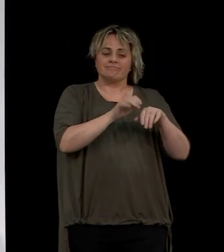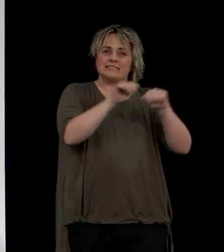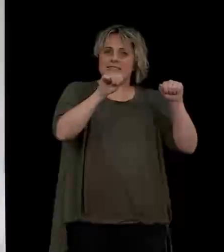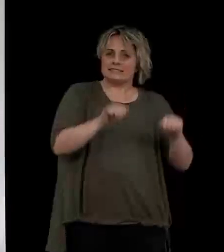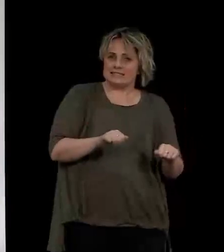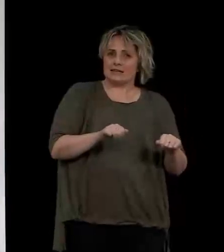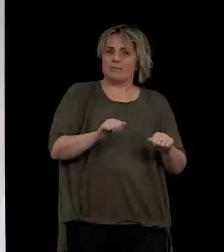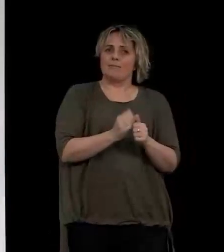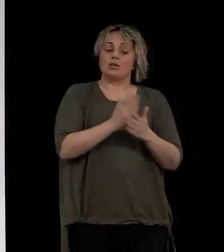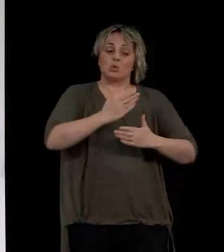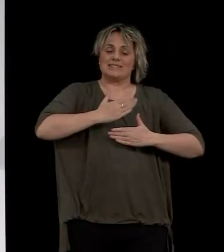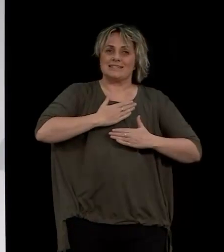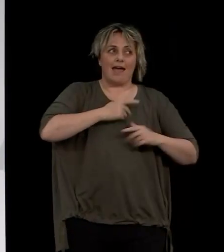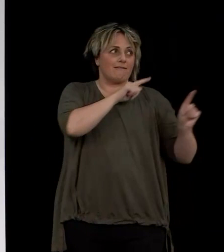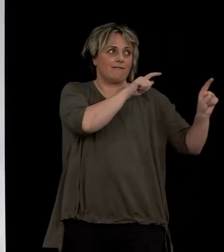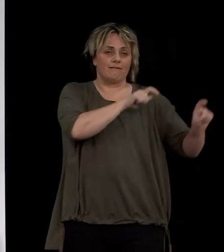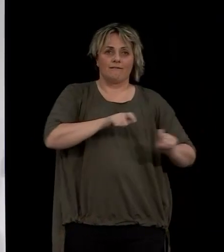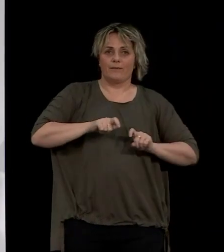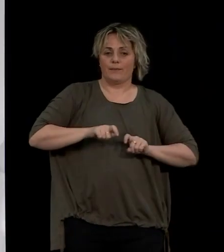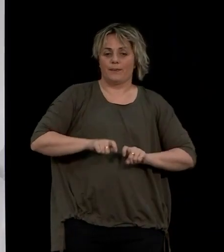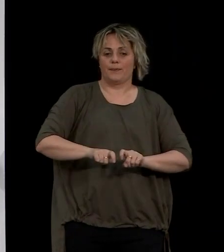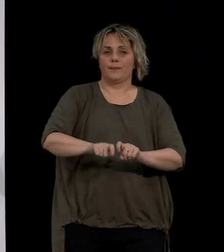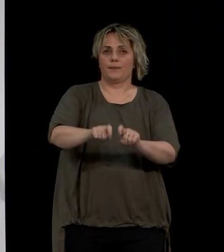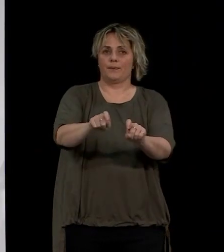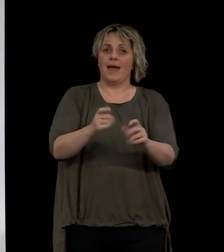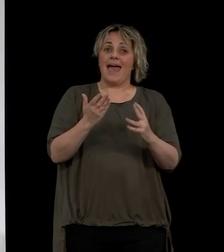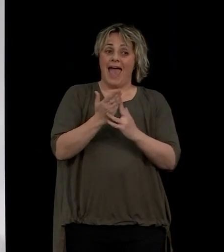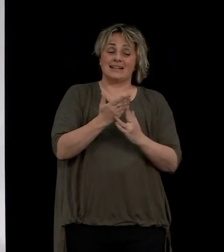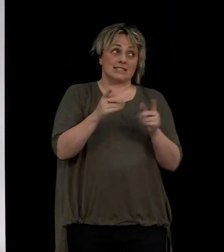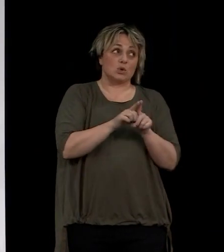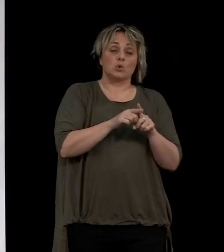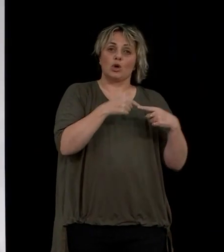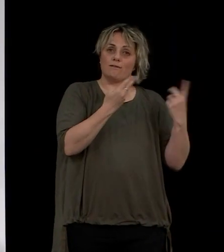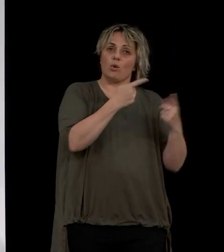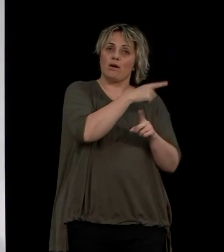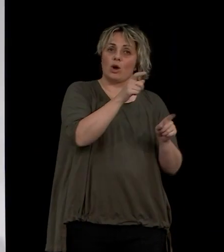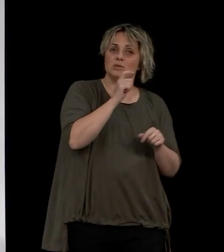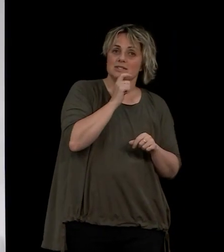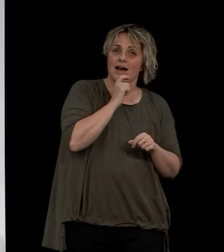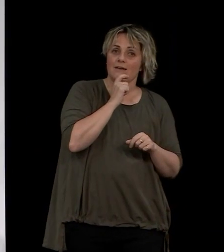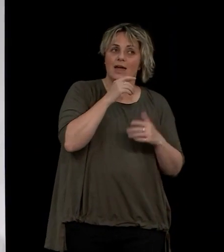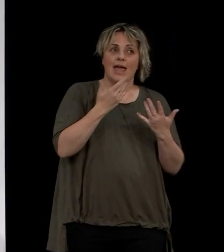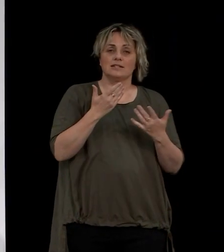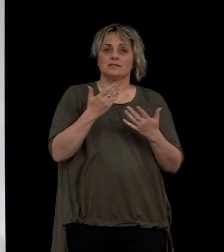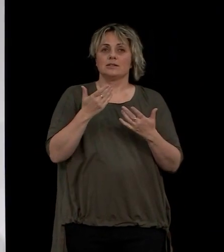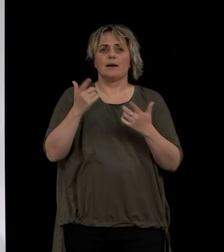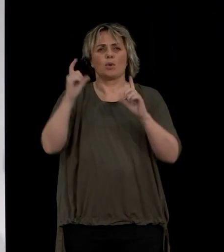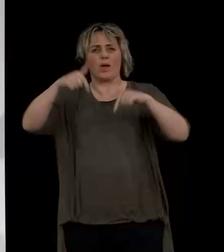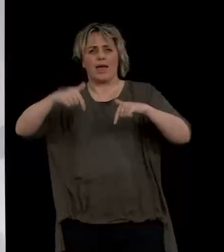ensure safe entry to New Zealand and access both for these workers and for employers.